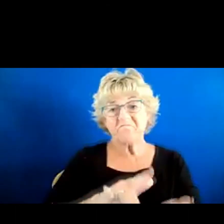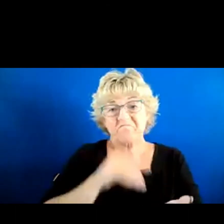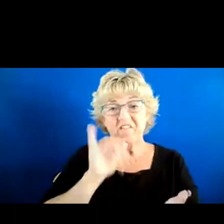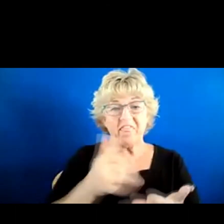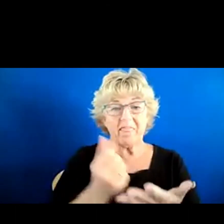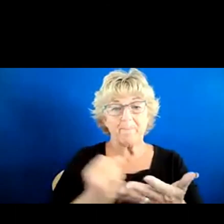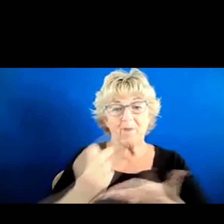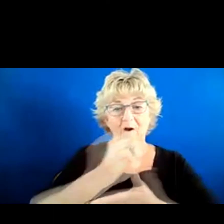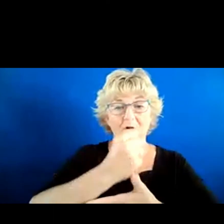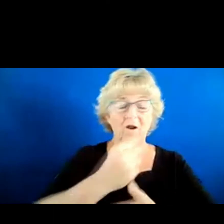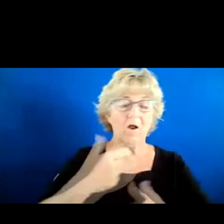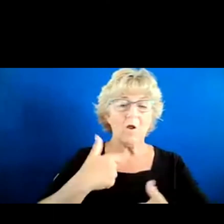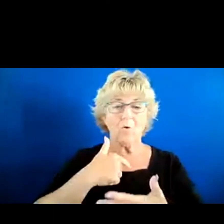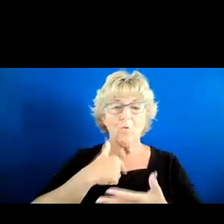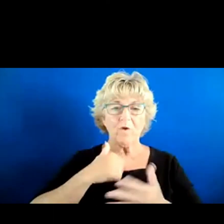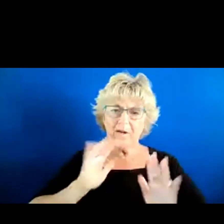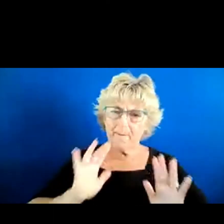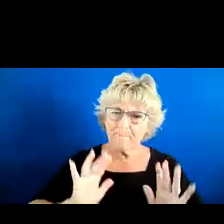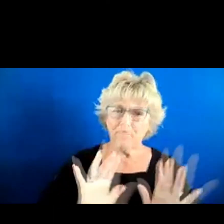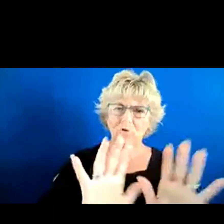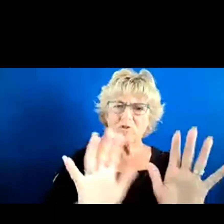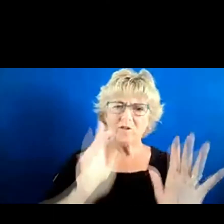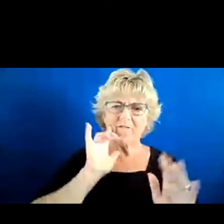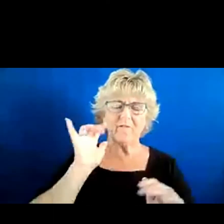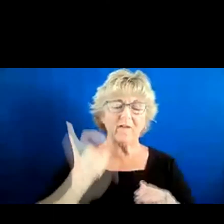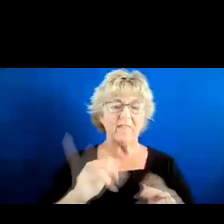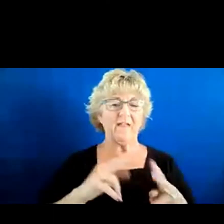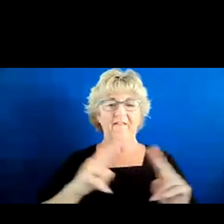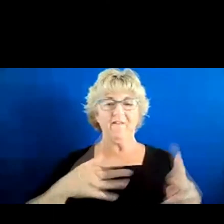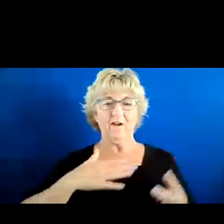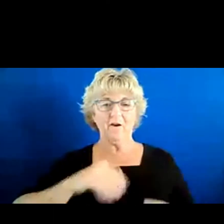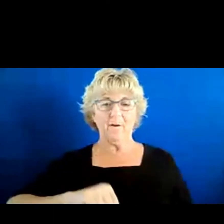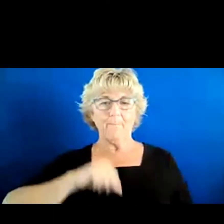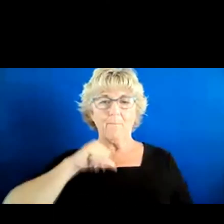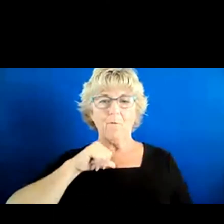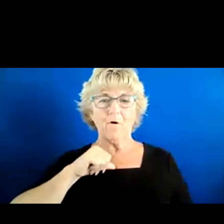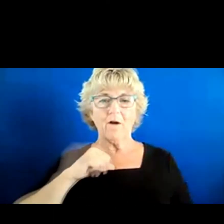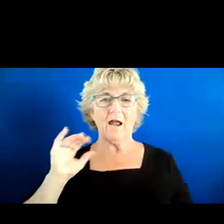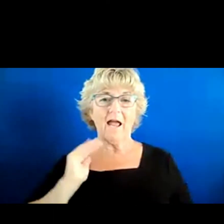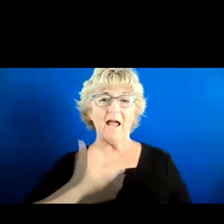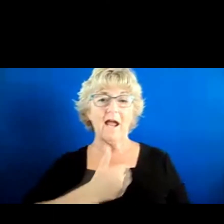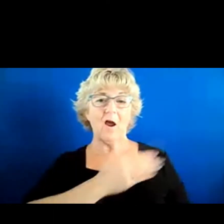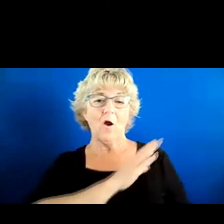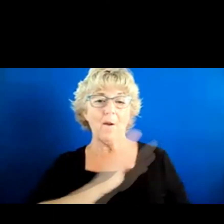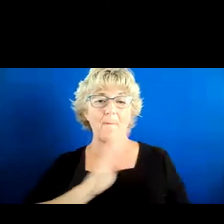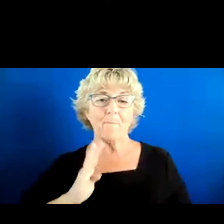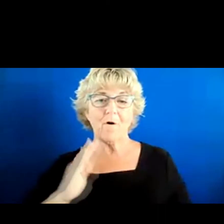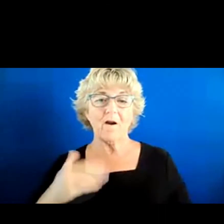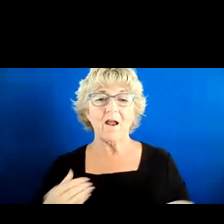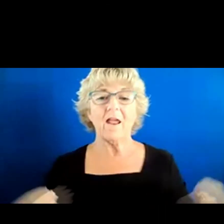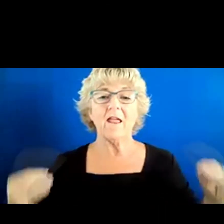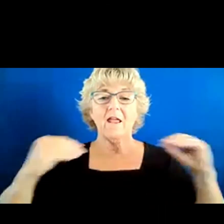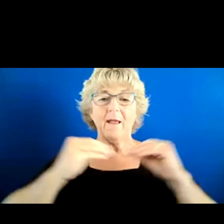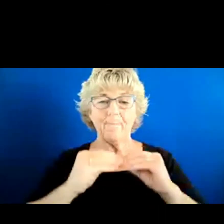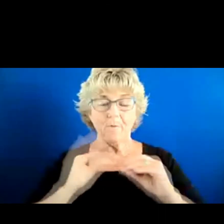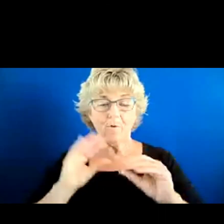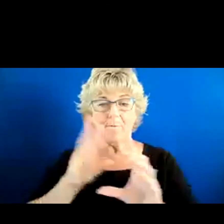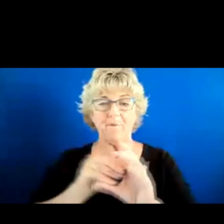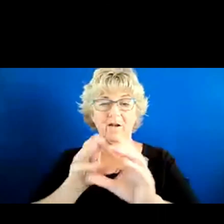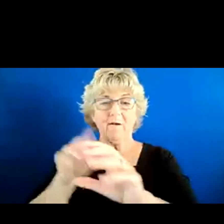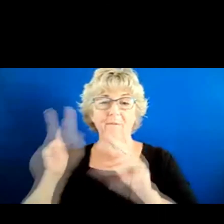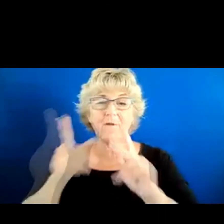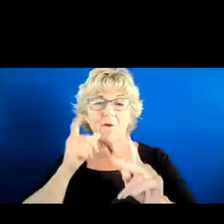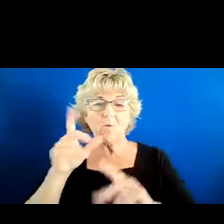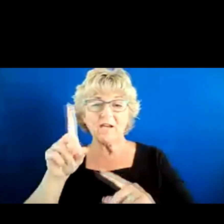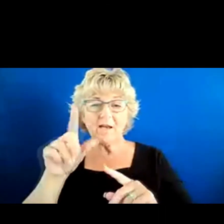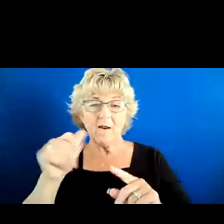tried to kind of push that. And I was very proud of the fact that our board had way more participation from people with disabilities